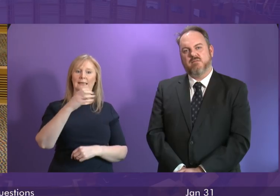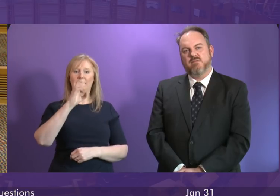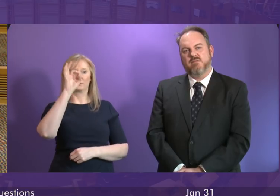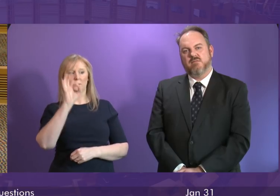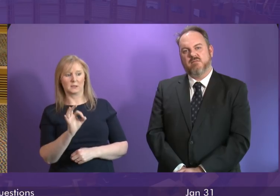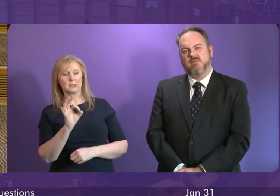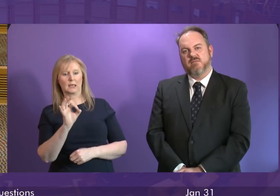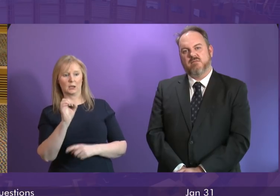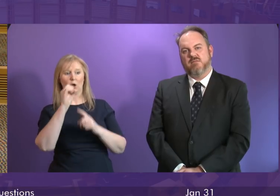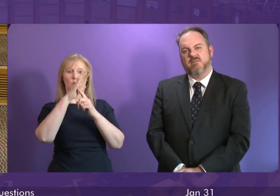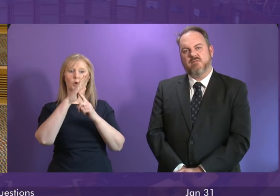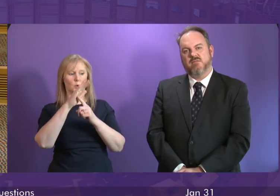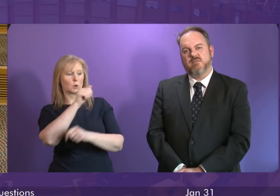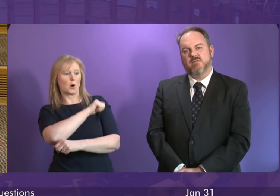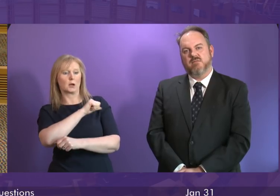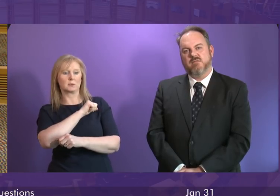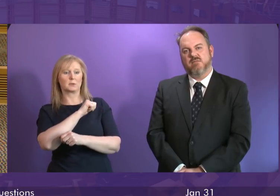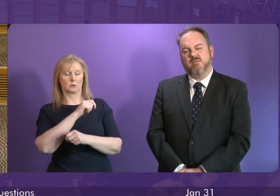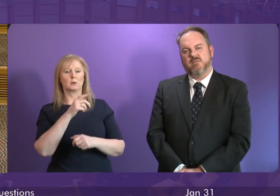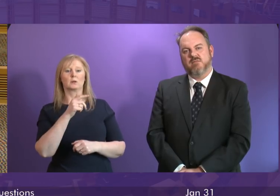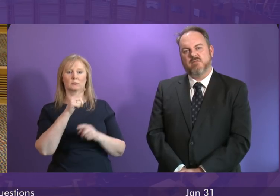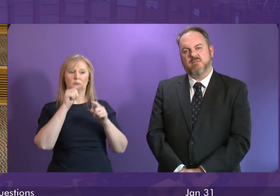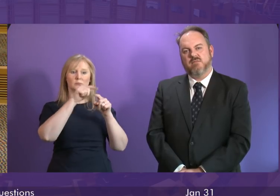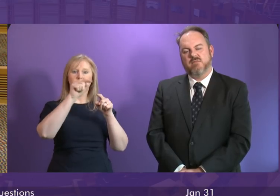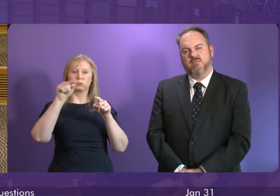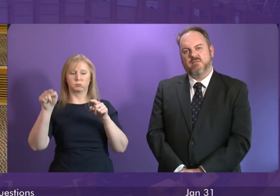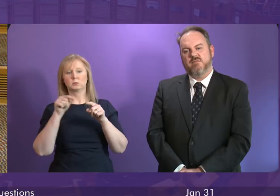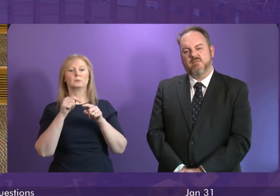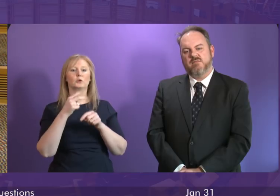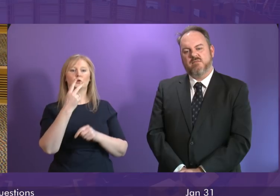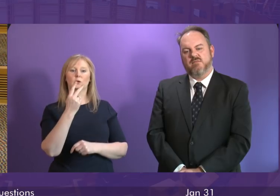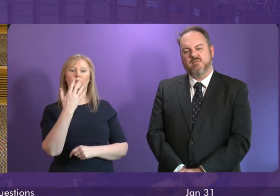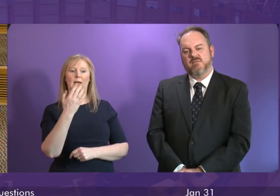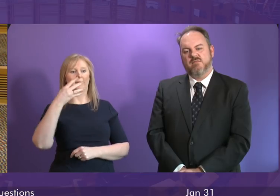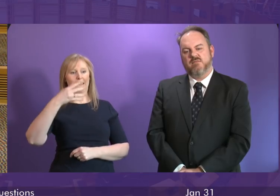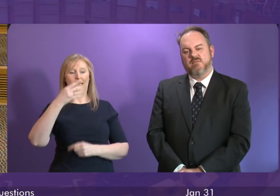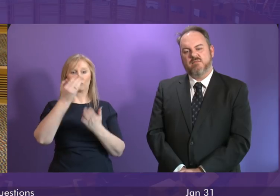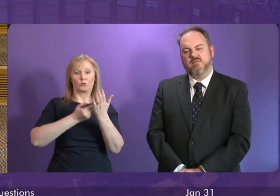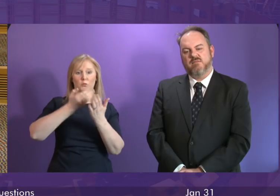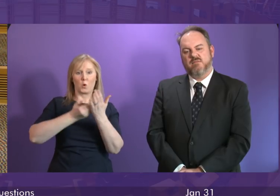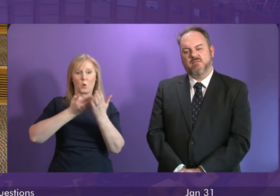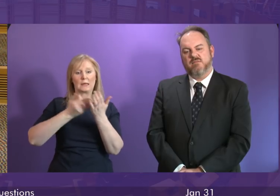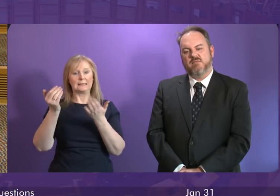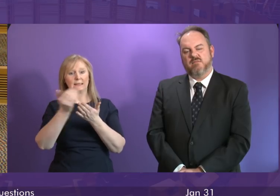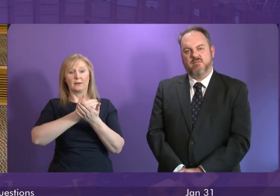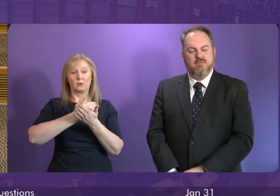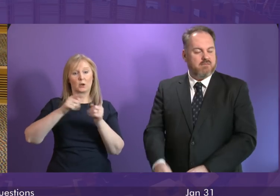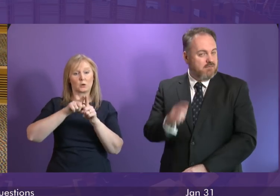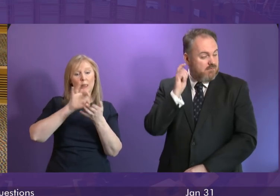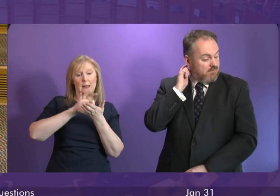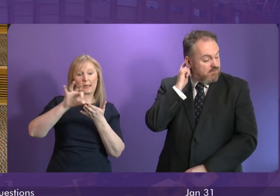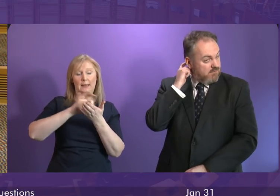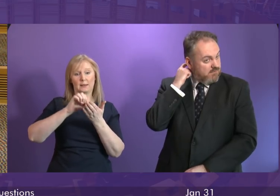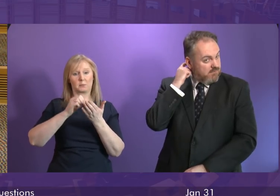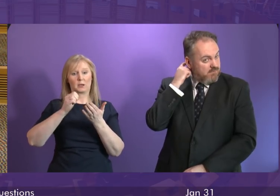beds in NHS Scotland. Since starting inspections, 259 reports on the safety and cleanliness of hospitals have been